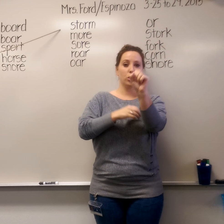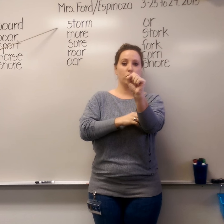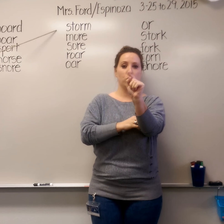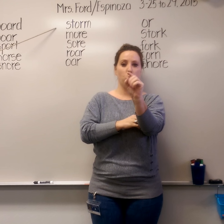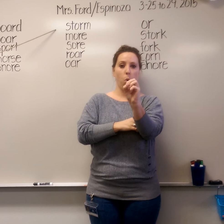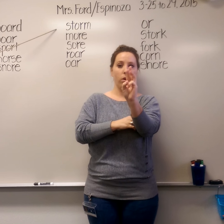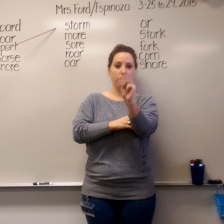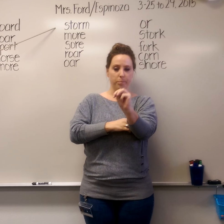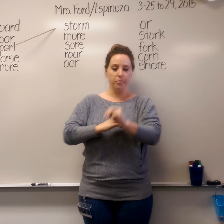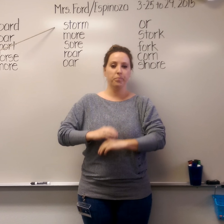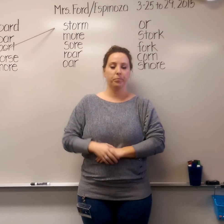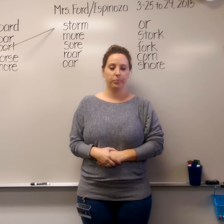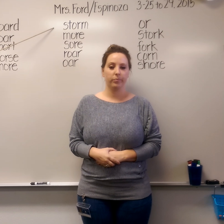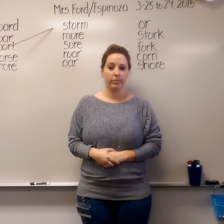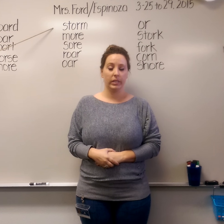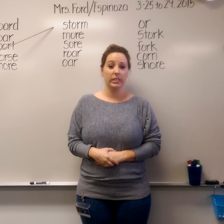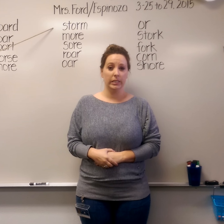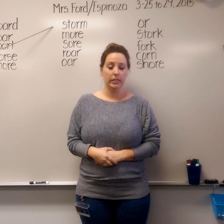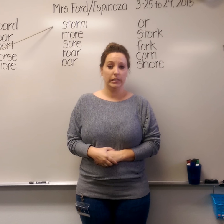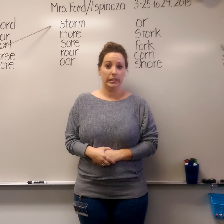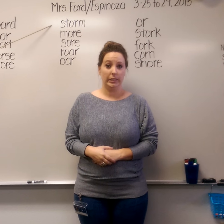Tonight, there will be a big storm.